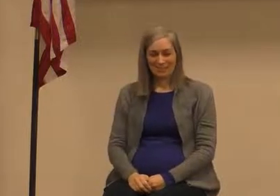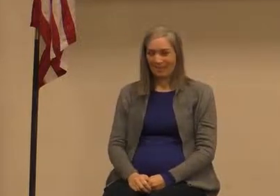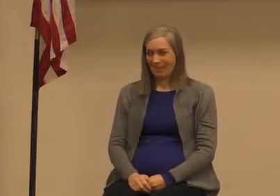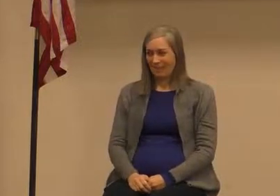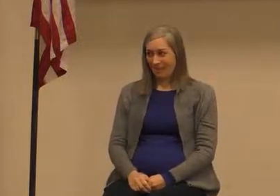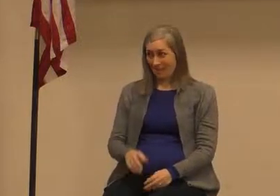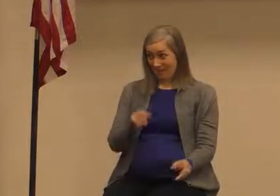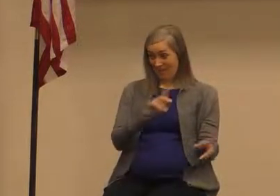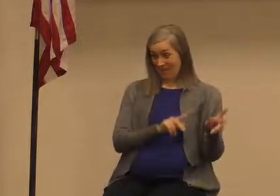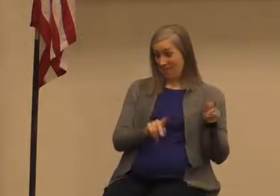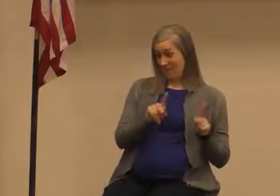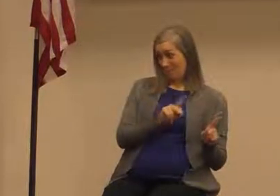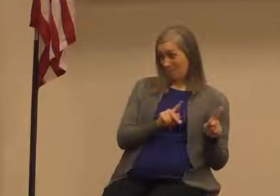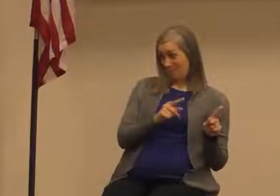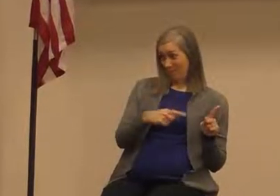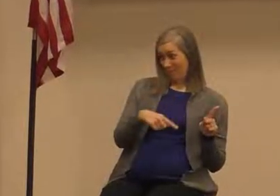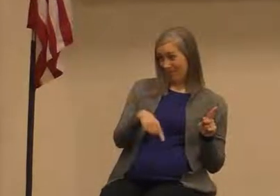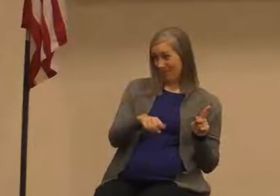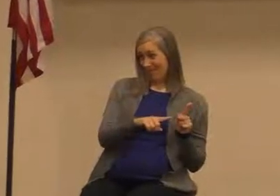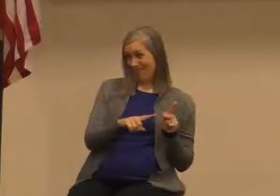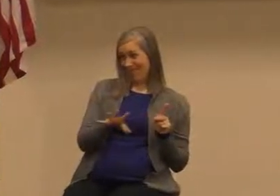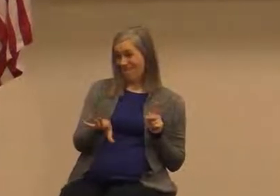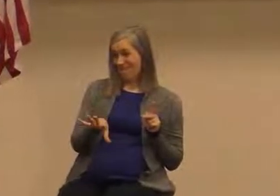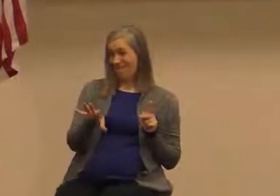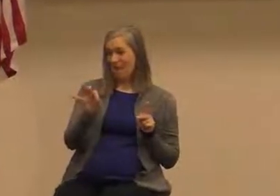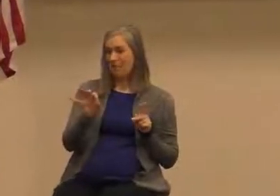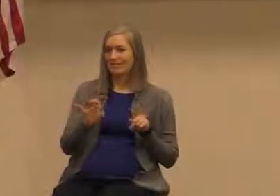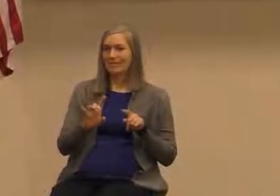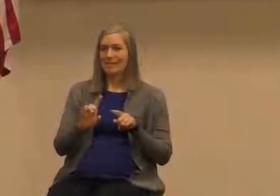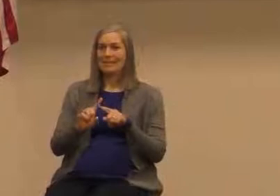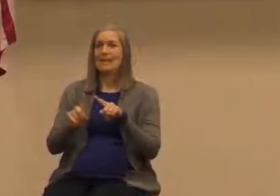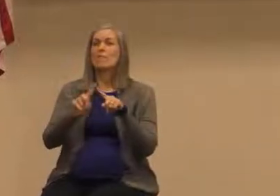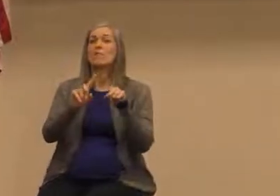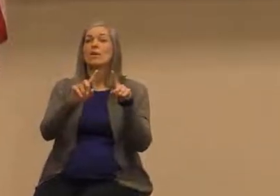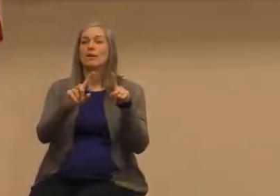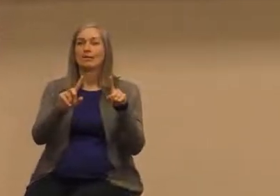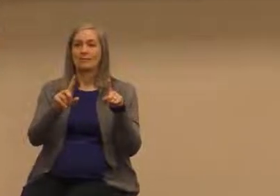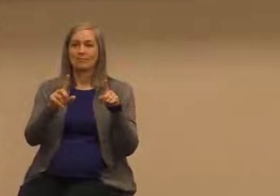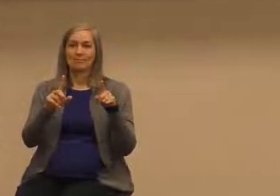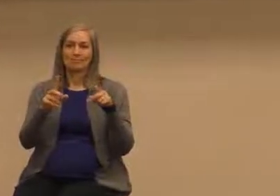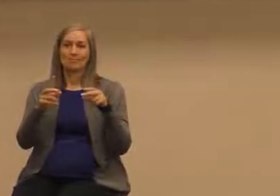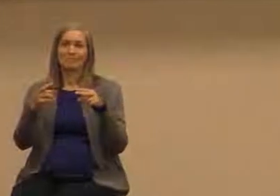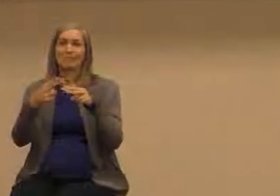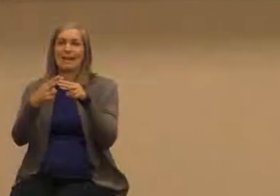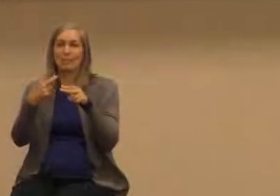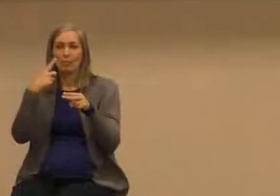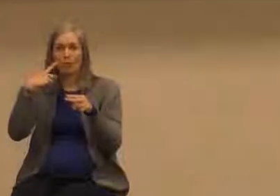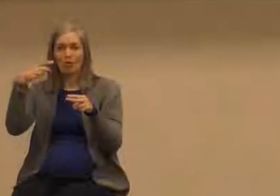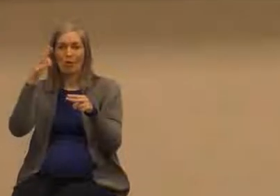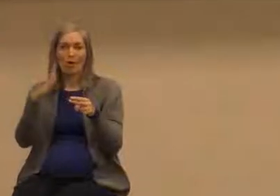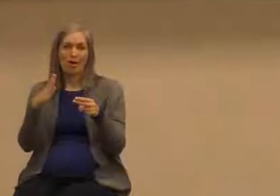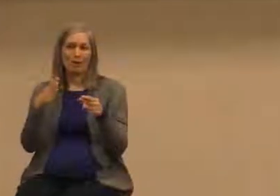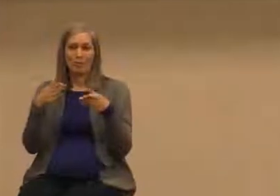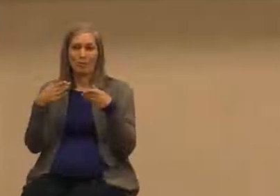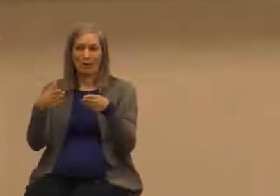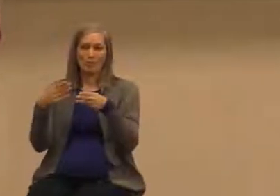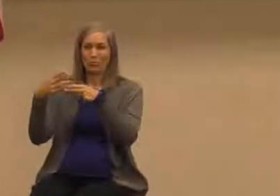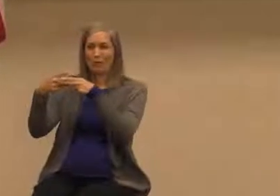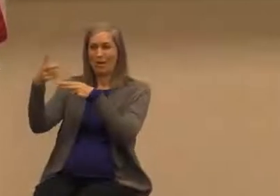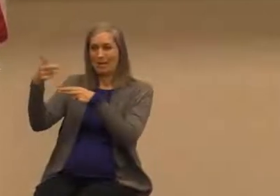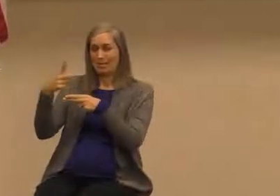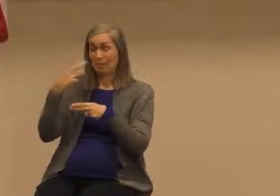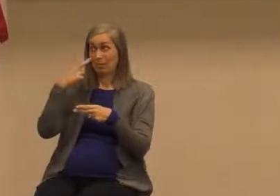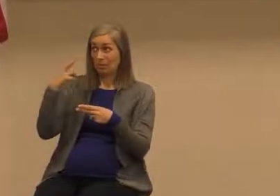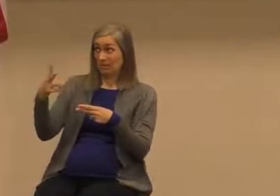the people of God found different ways of referring to God they would see his mighty acts they would see all the great